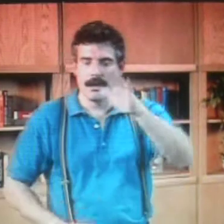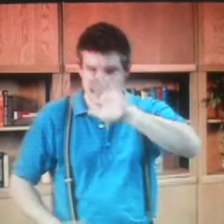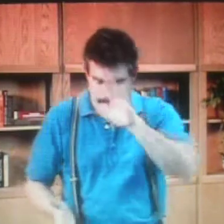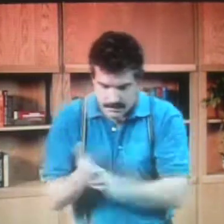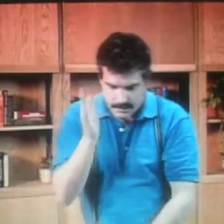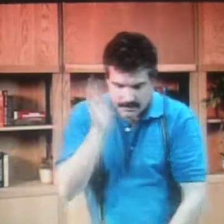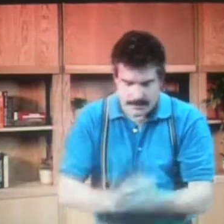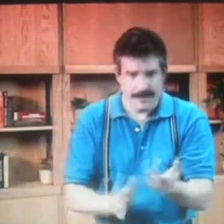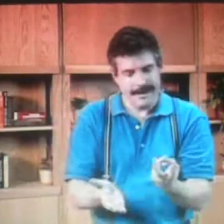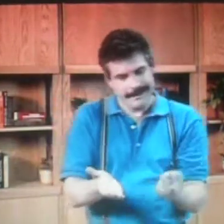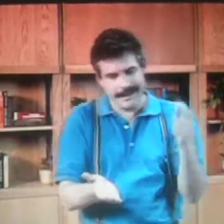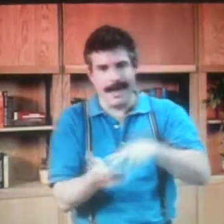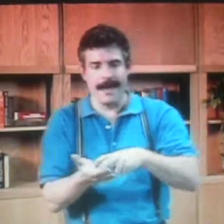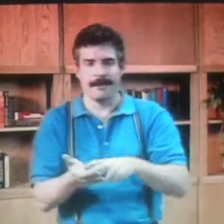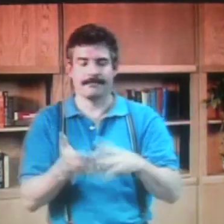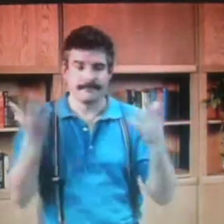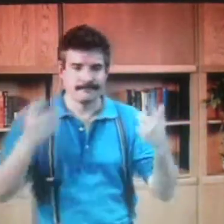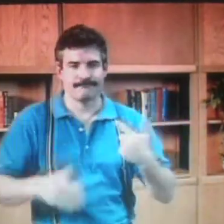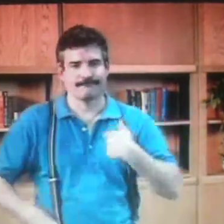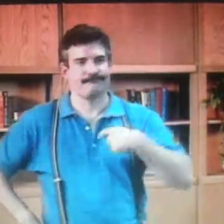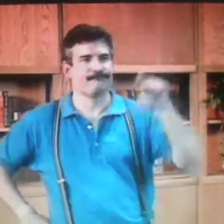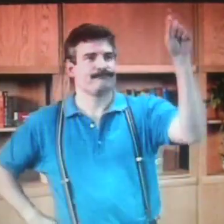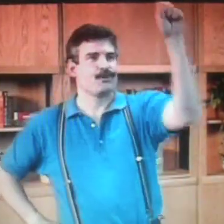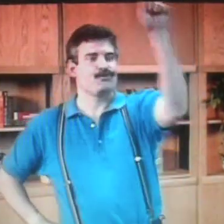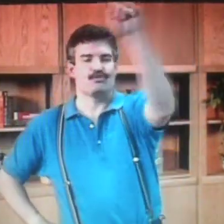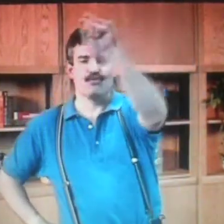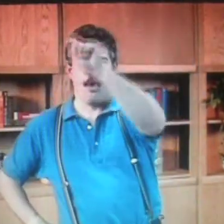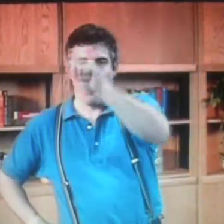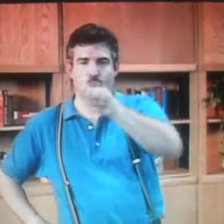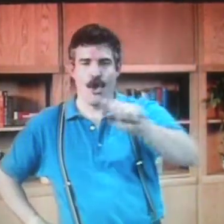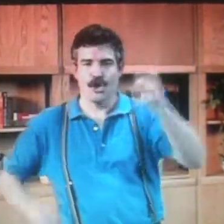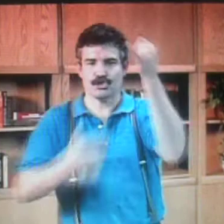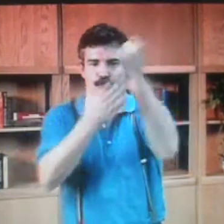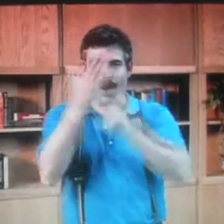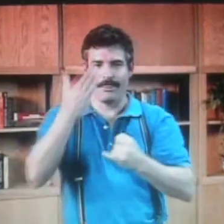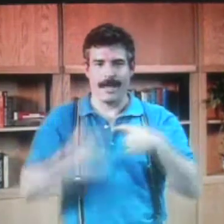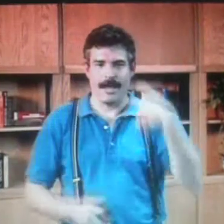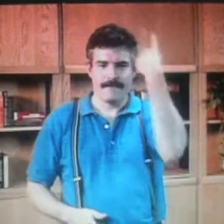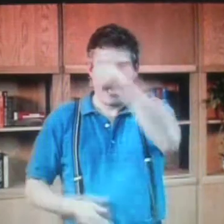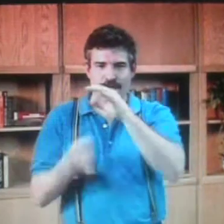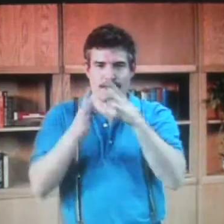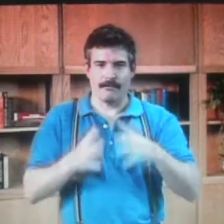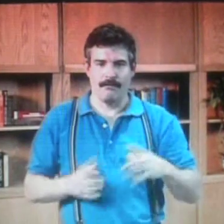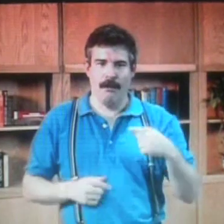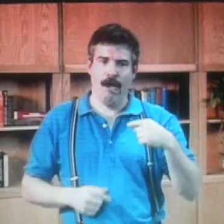I was really depending on the interpreter, but no one showed. So I got up and drew a face